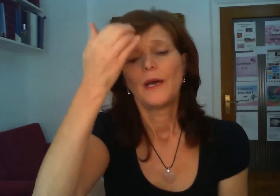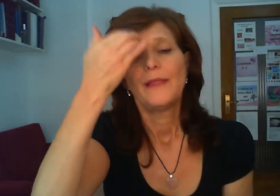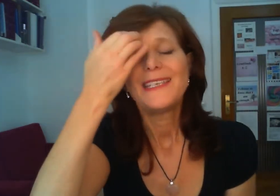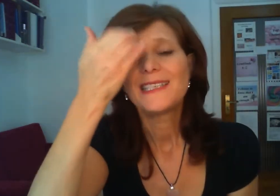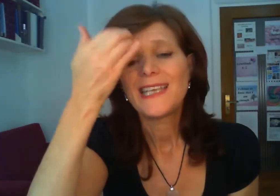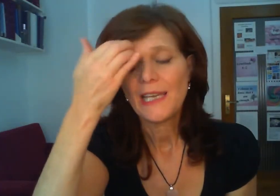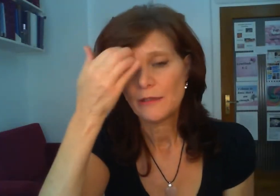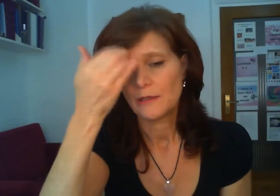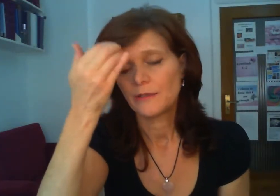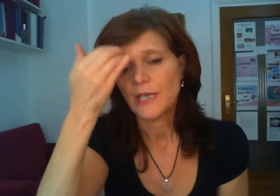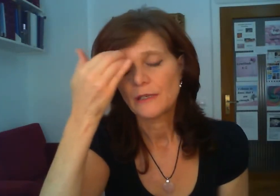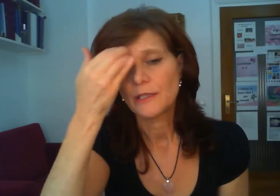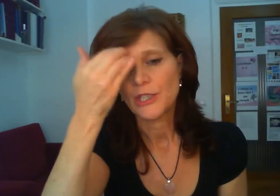this terror of technology